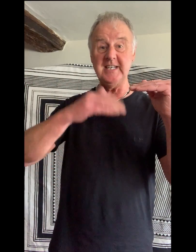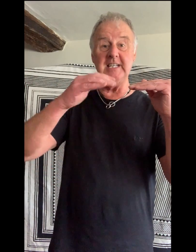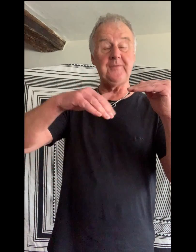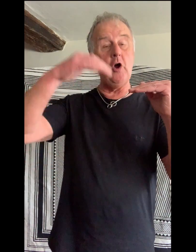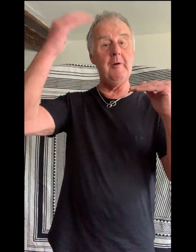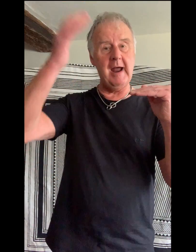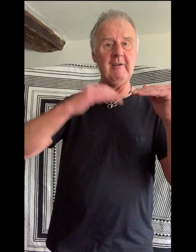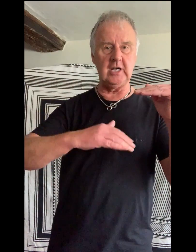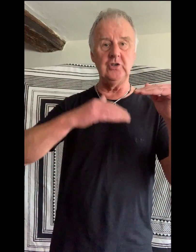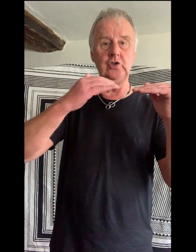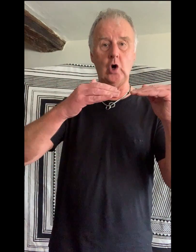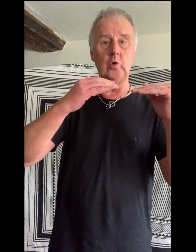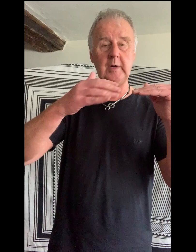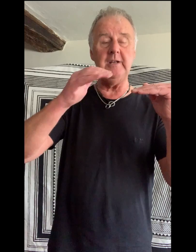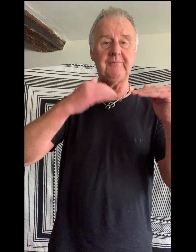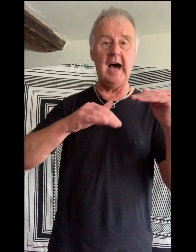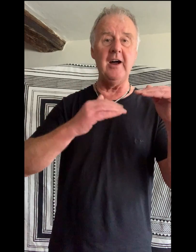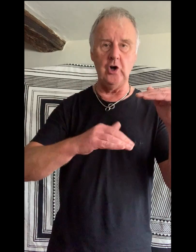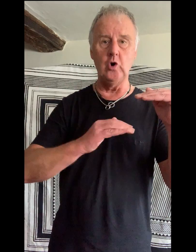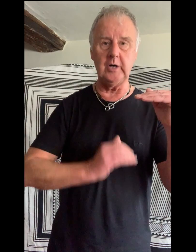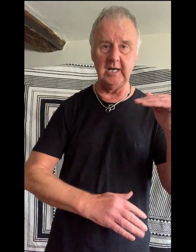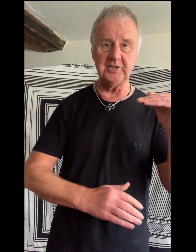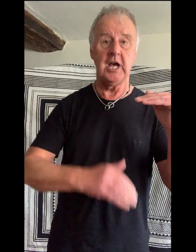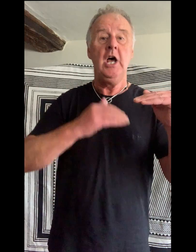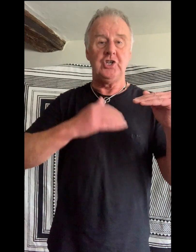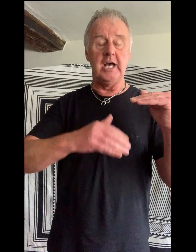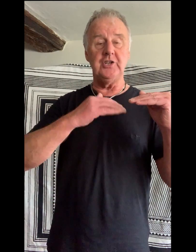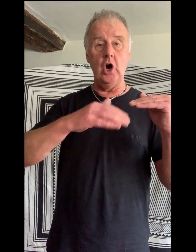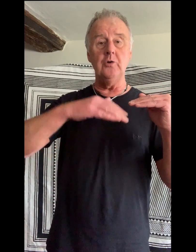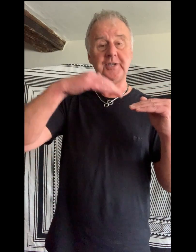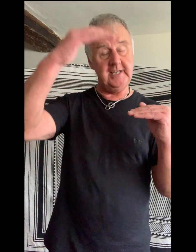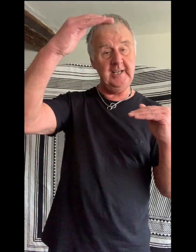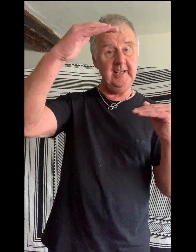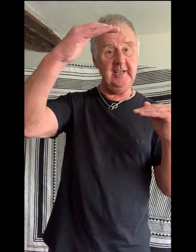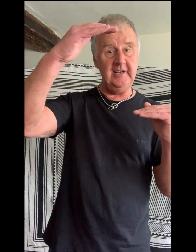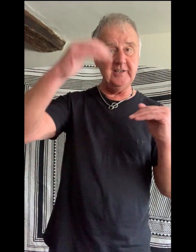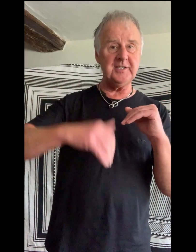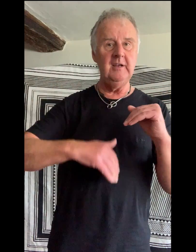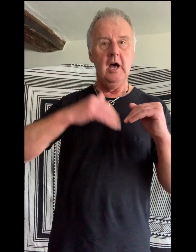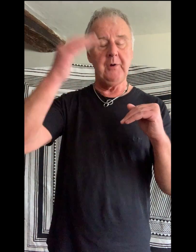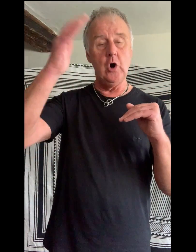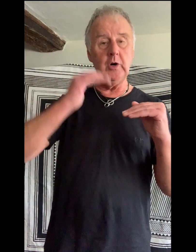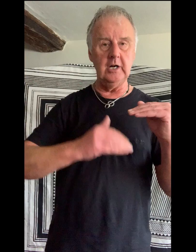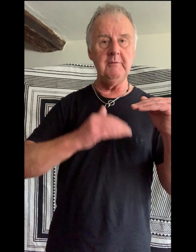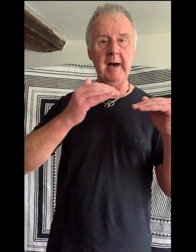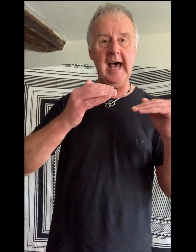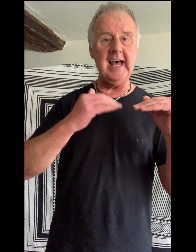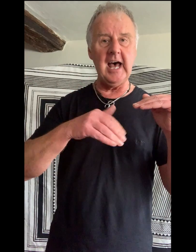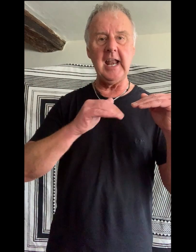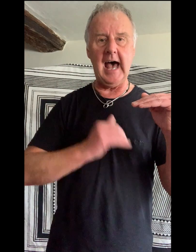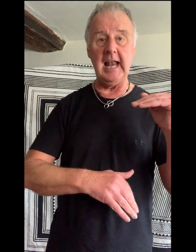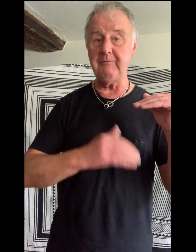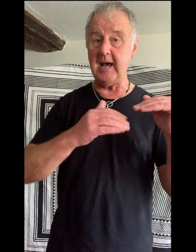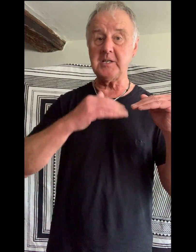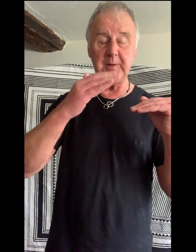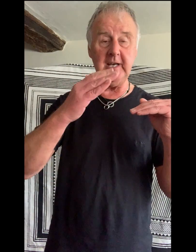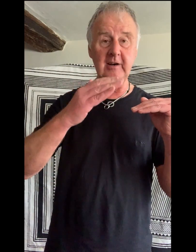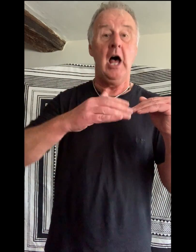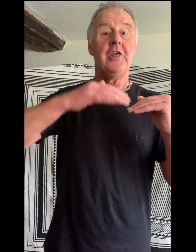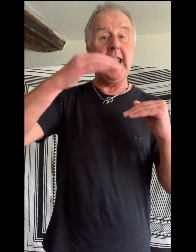broken man on a Halifax pier. The